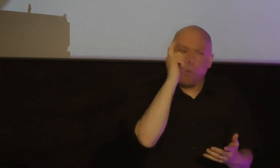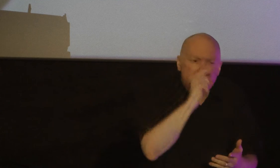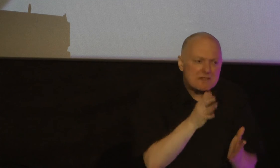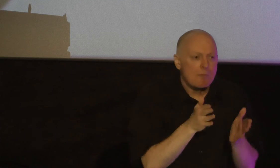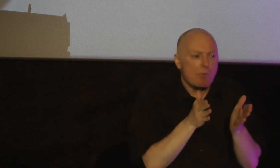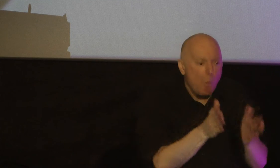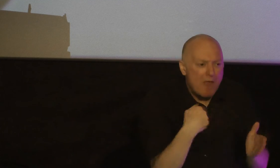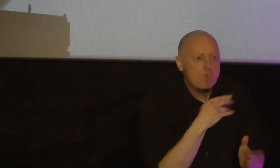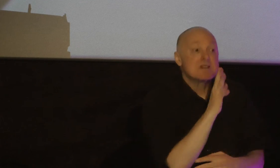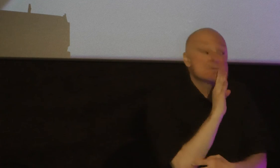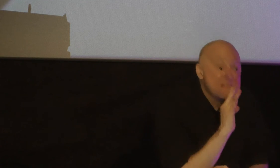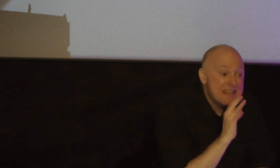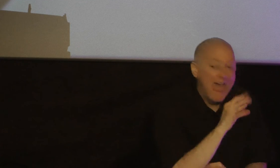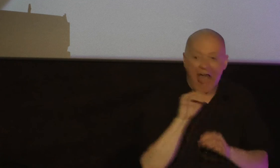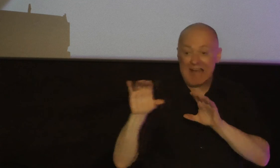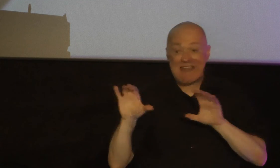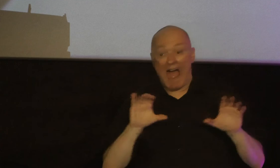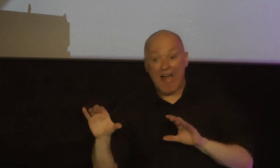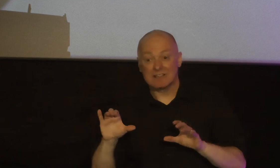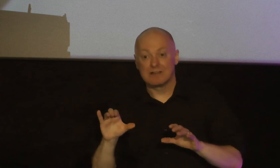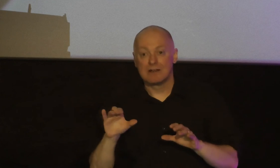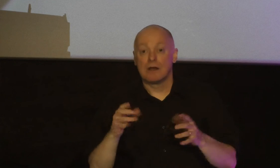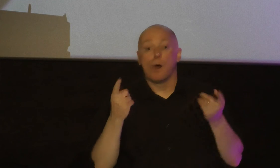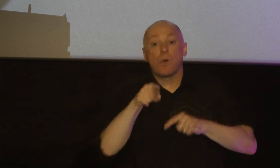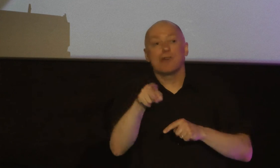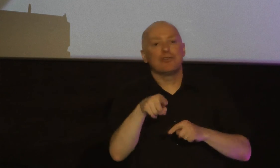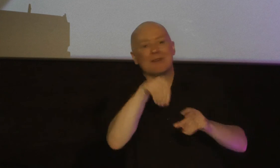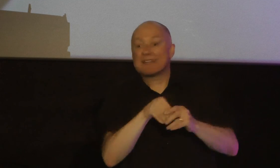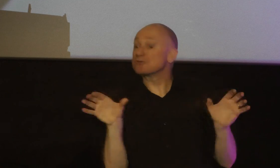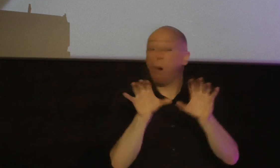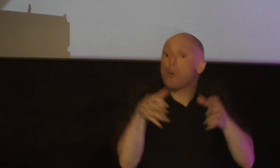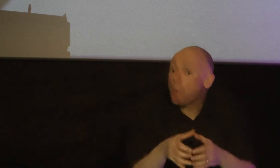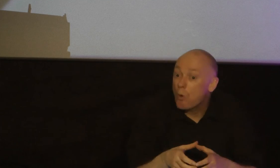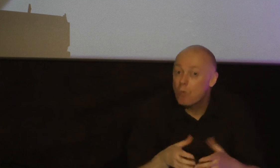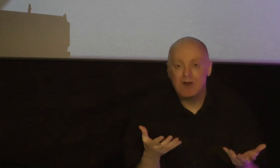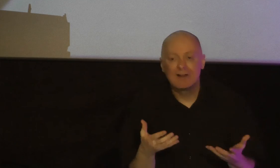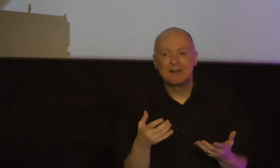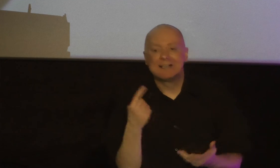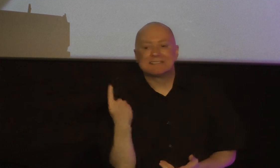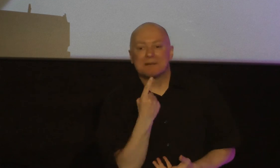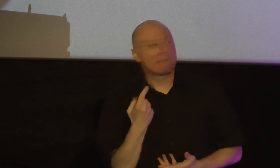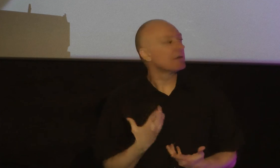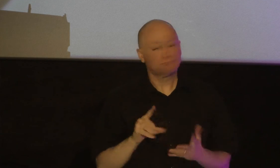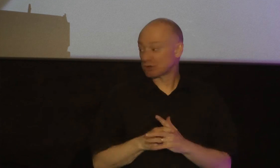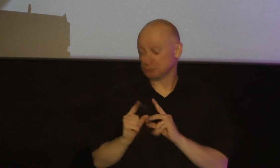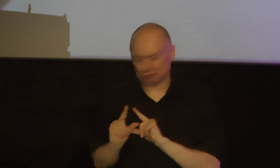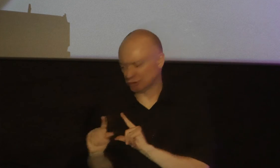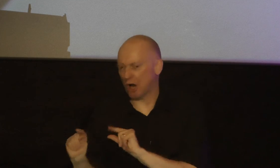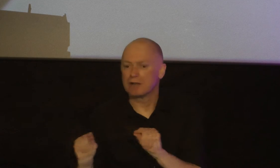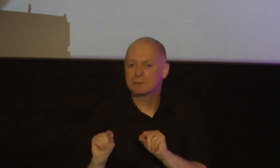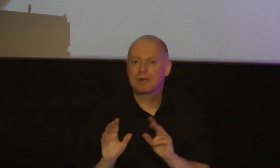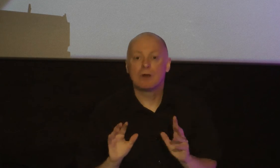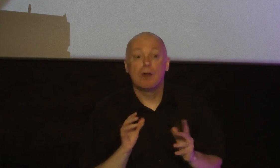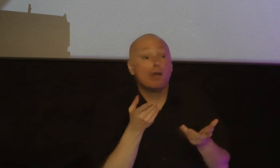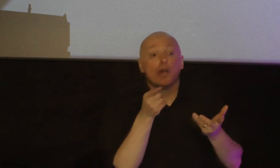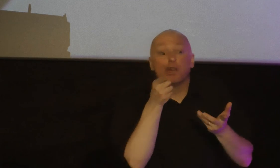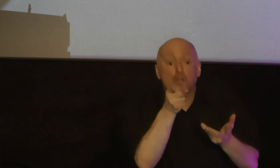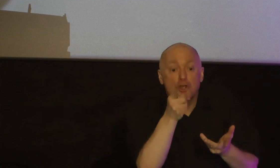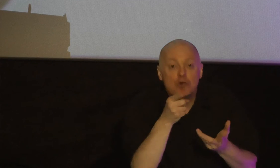we speak and act wisdom when you're in your small group and someone wants to gossip wisdom when you're at the bus stop